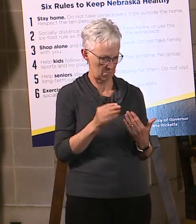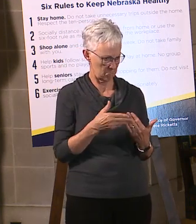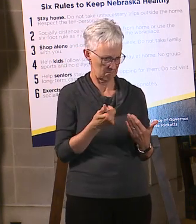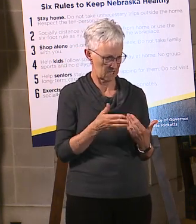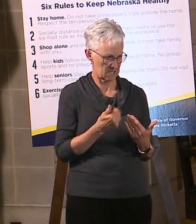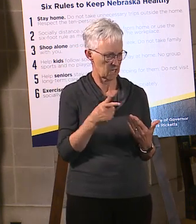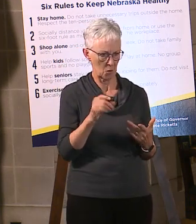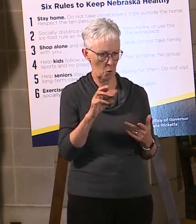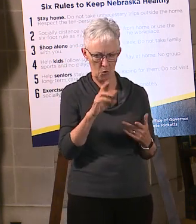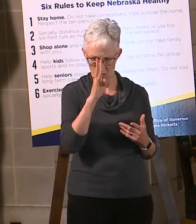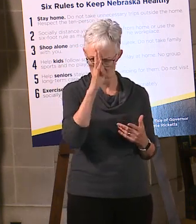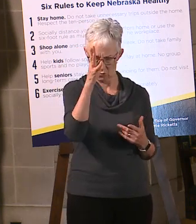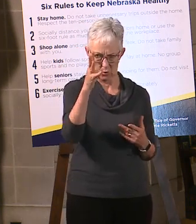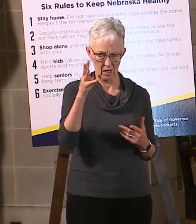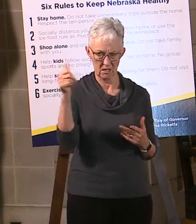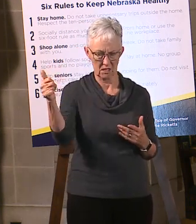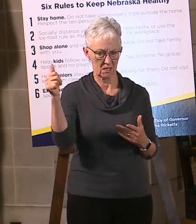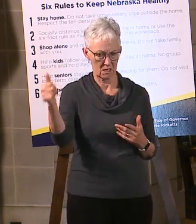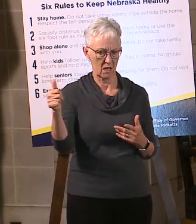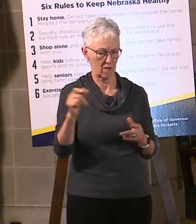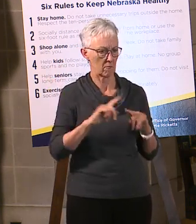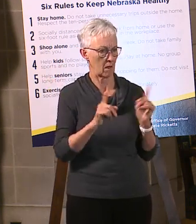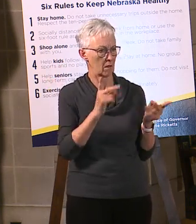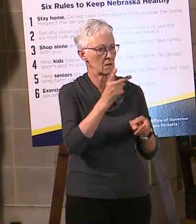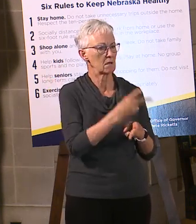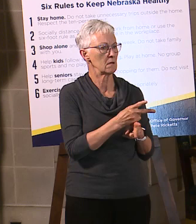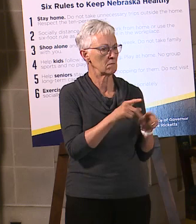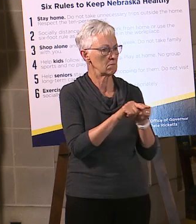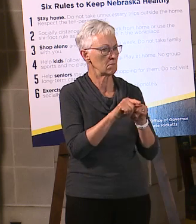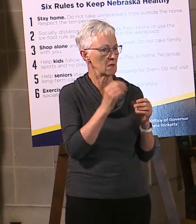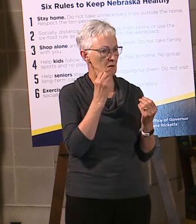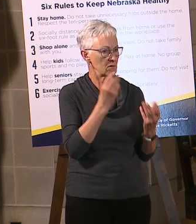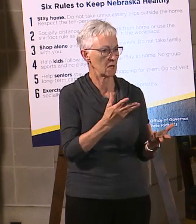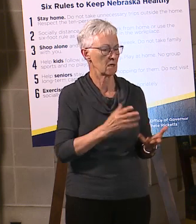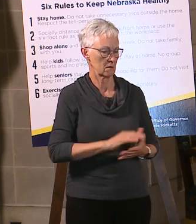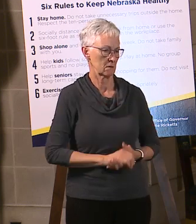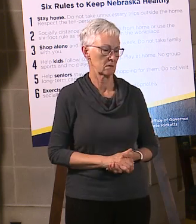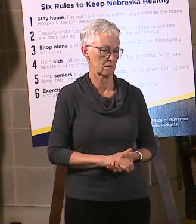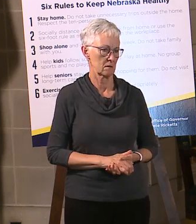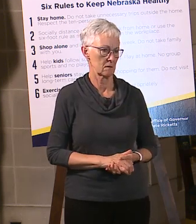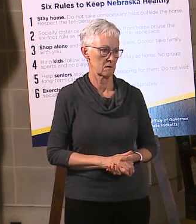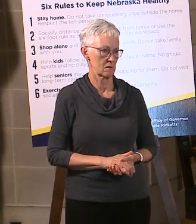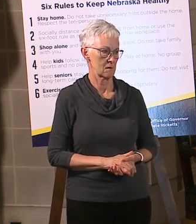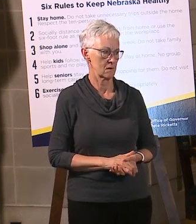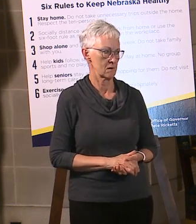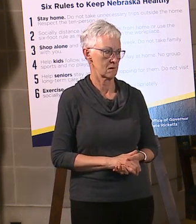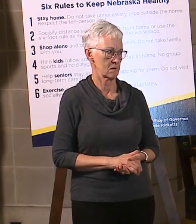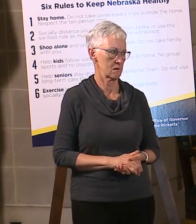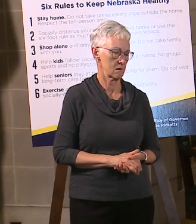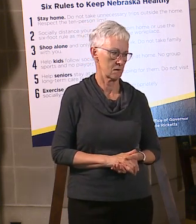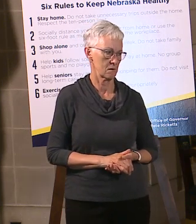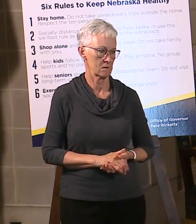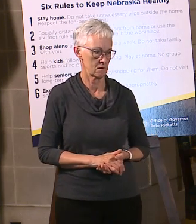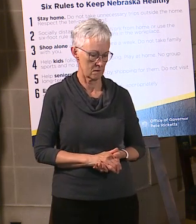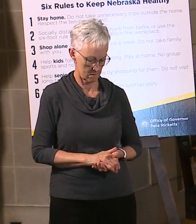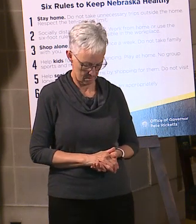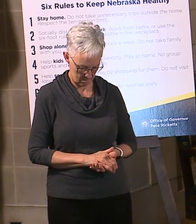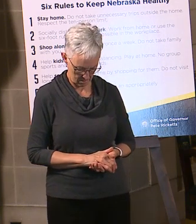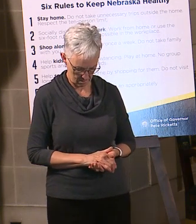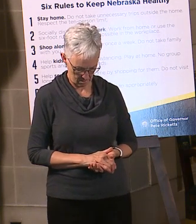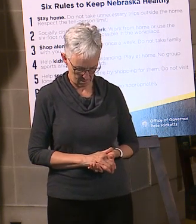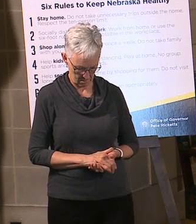it, or they can make up their own signs that, you know, keep the same information. David Earl says the Omaha Chamber is reporting that